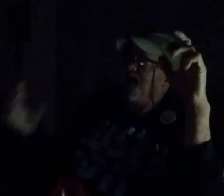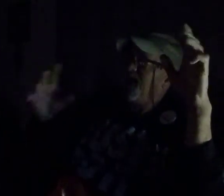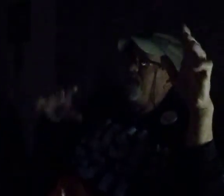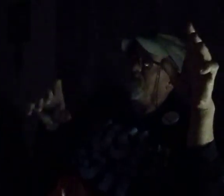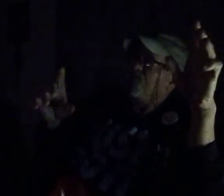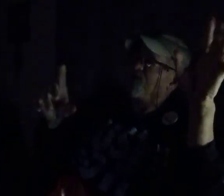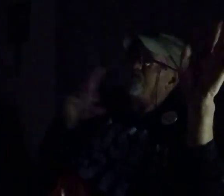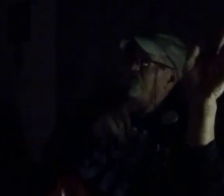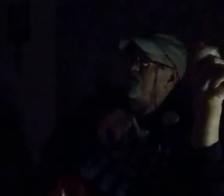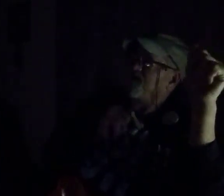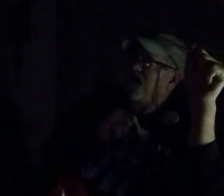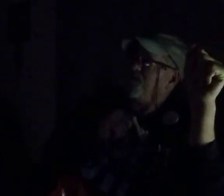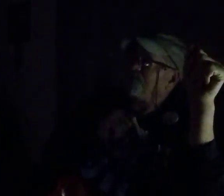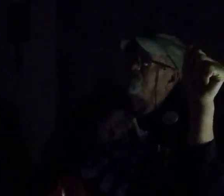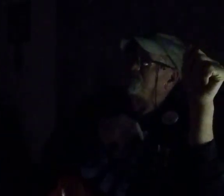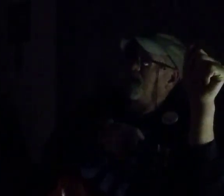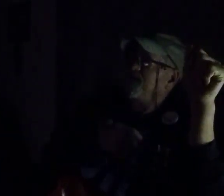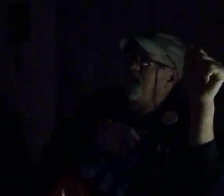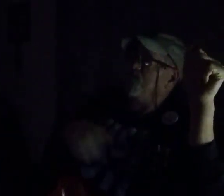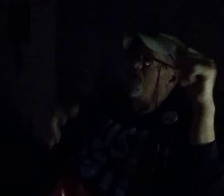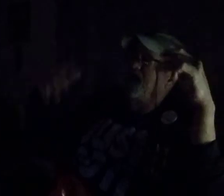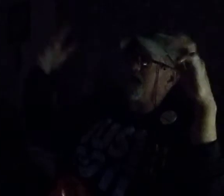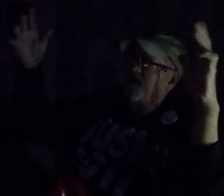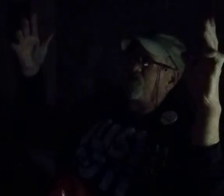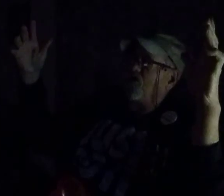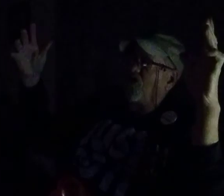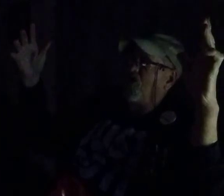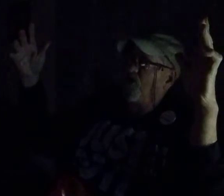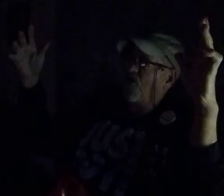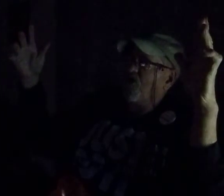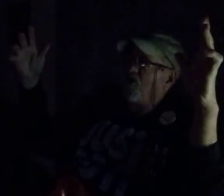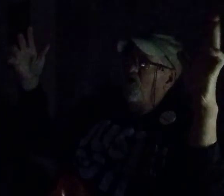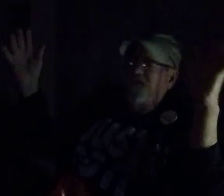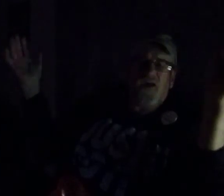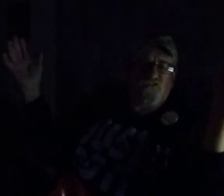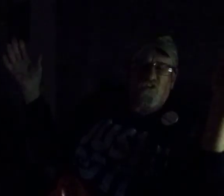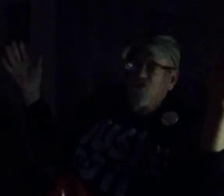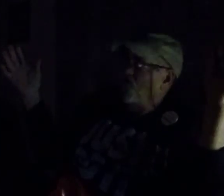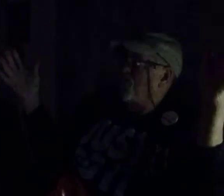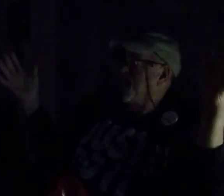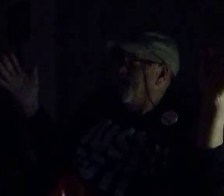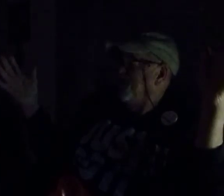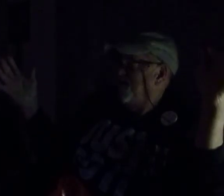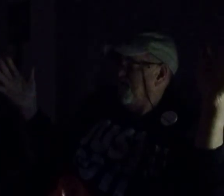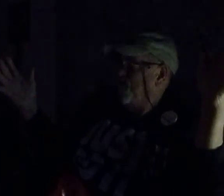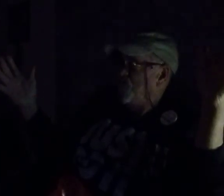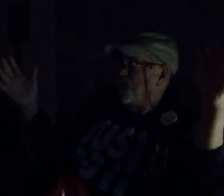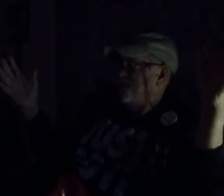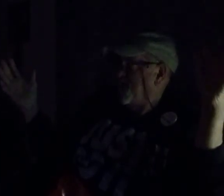Now, if you listen to the tape, then he went and get the, the security at UNB.